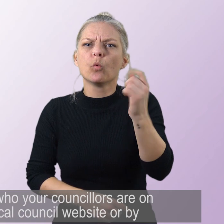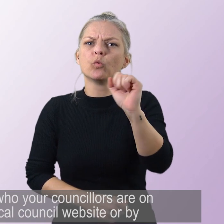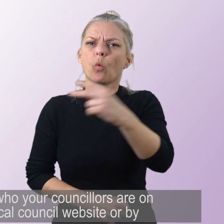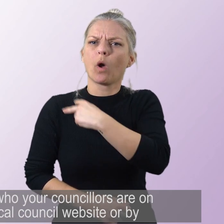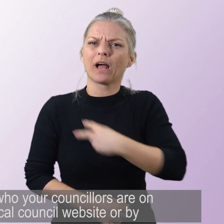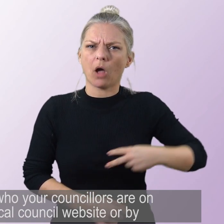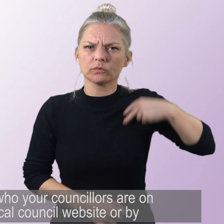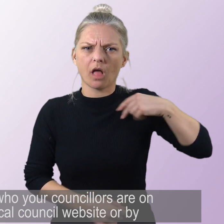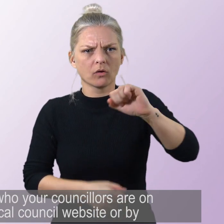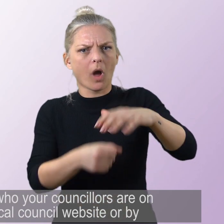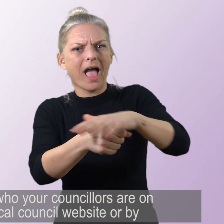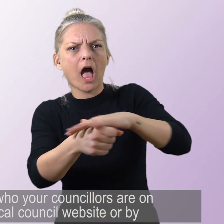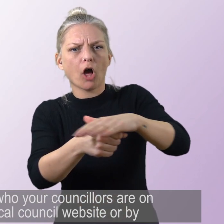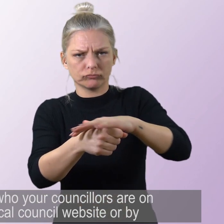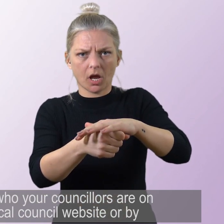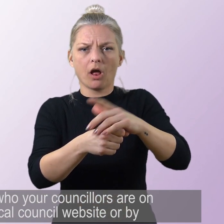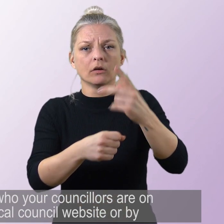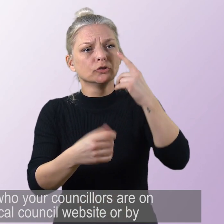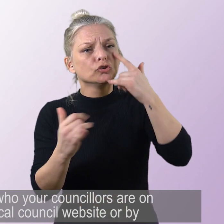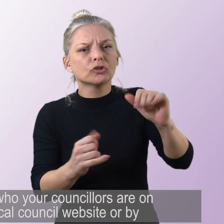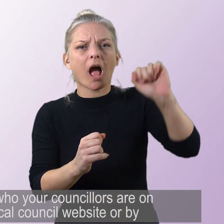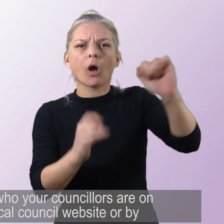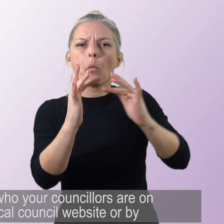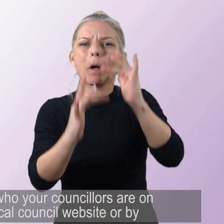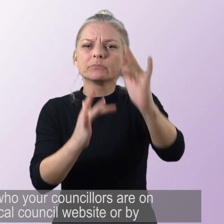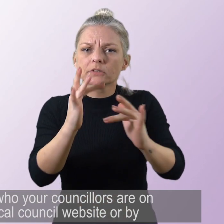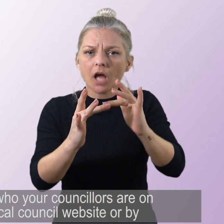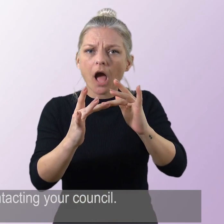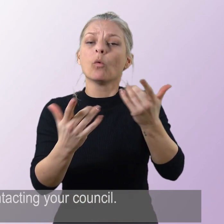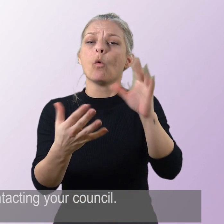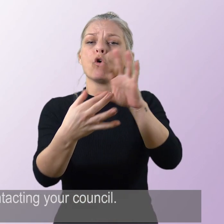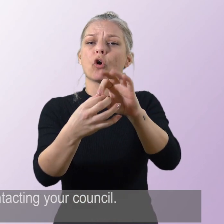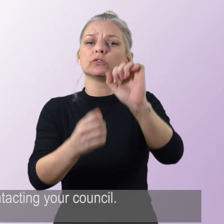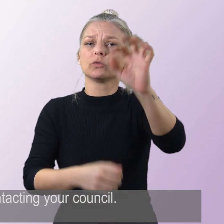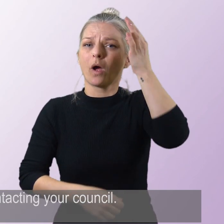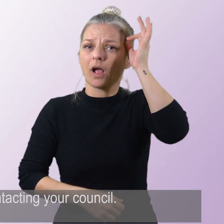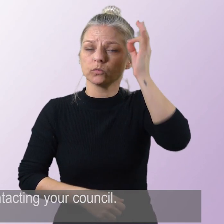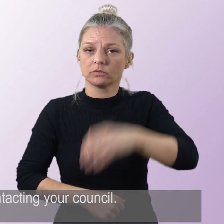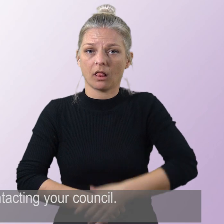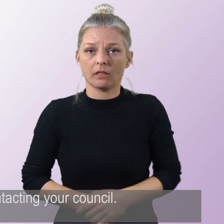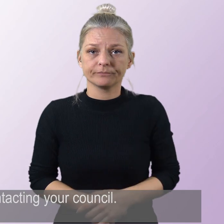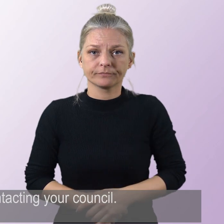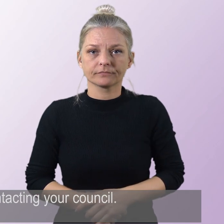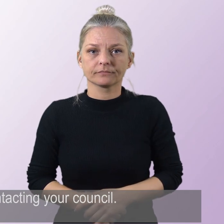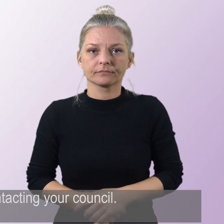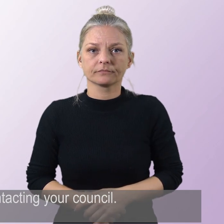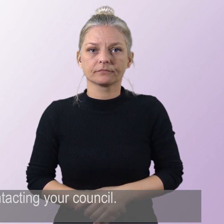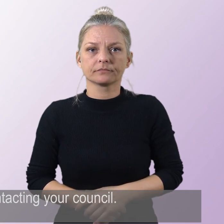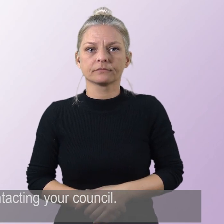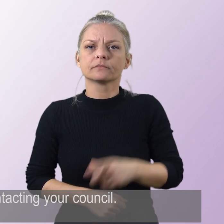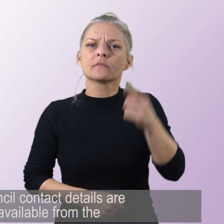Find out who your councillors are on your local council website or by contacting your council.